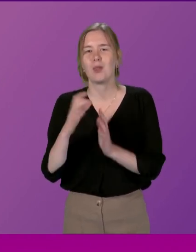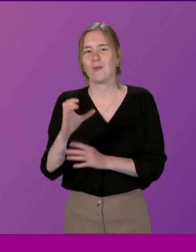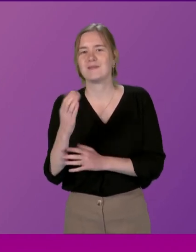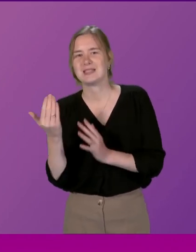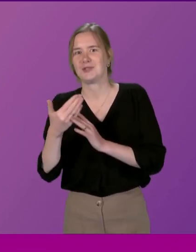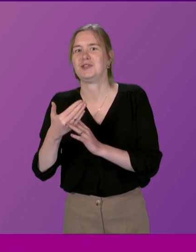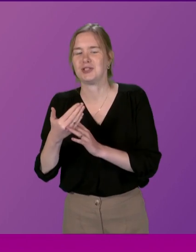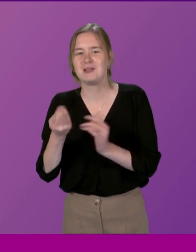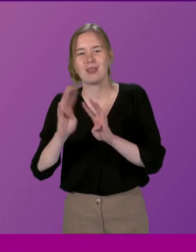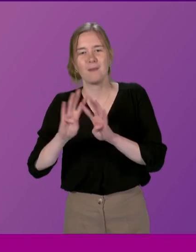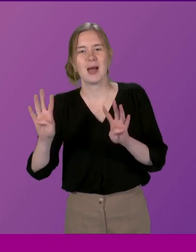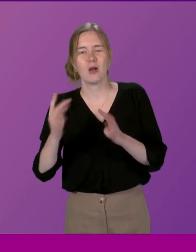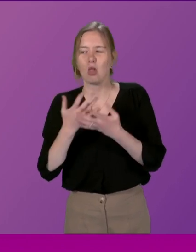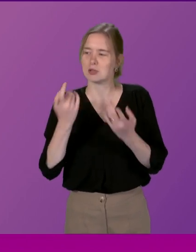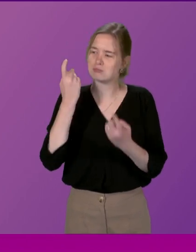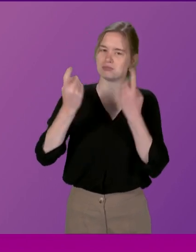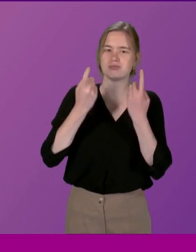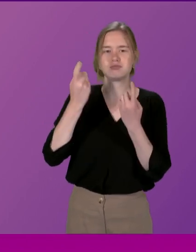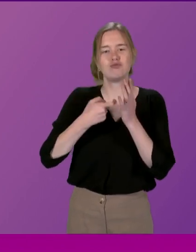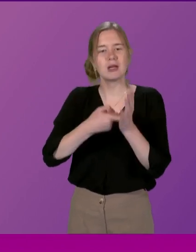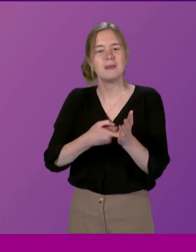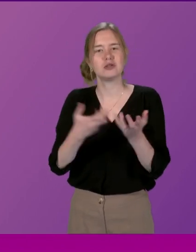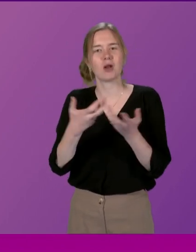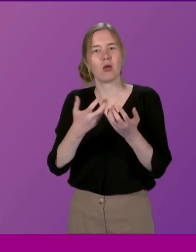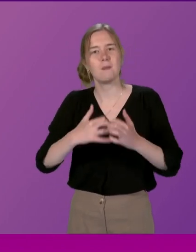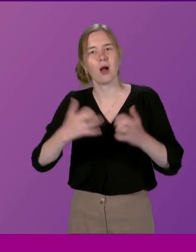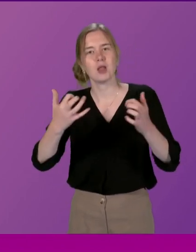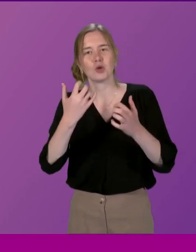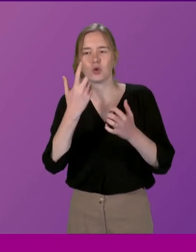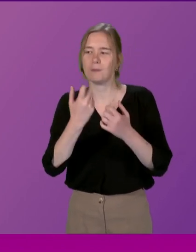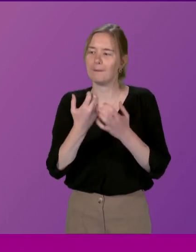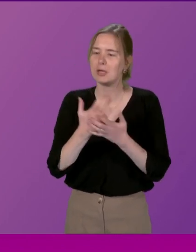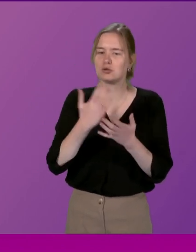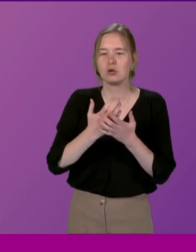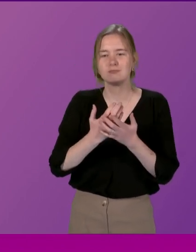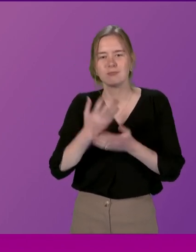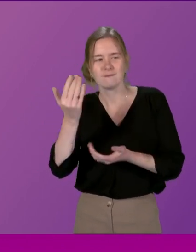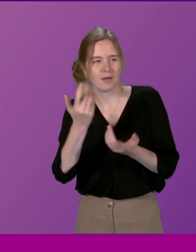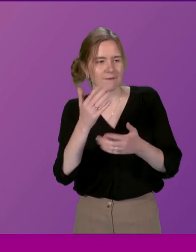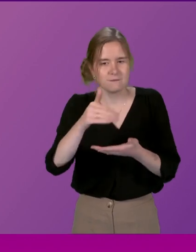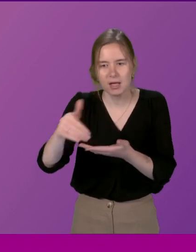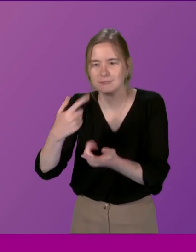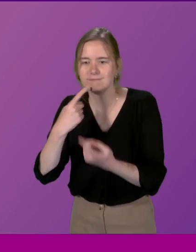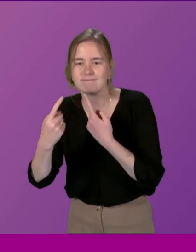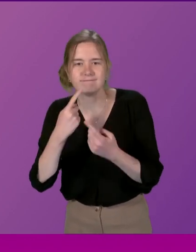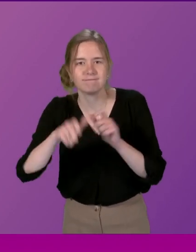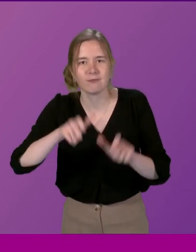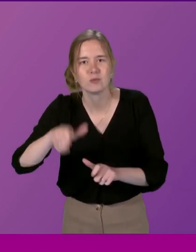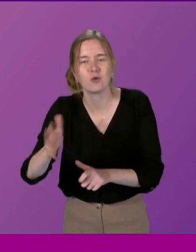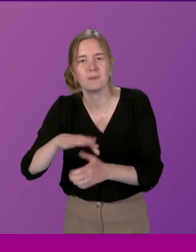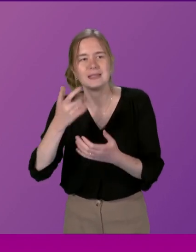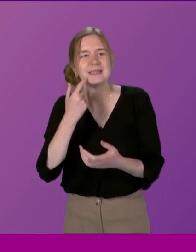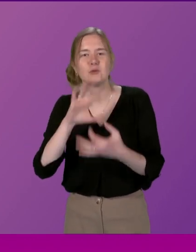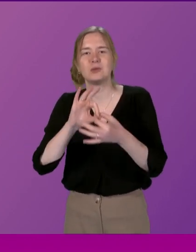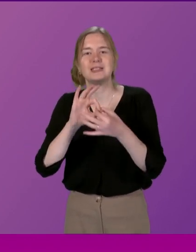The panel made a number of thoughtful recommendations about how Parliament could do more to seek out a range of voices And make it easier for people to engage